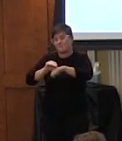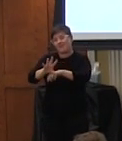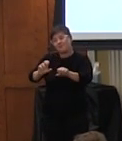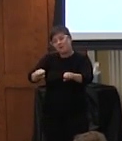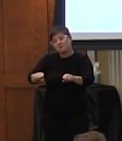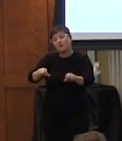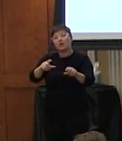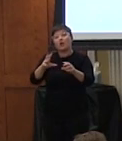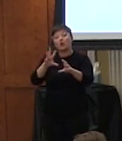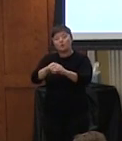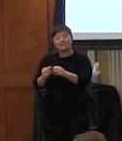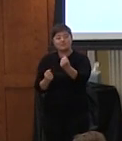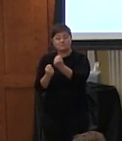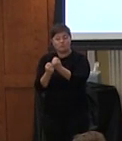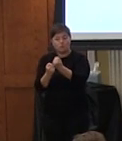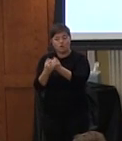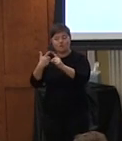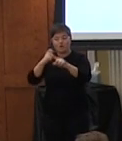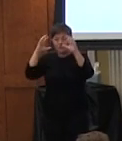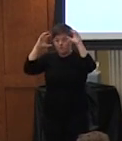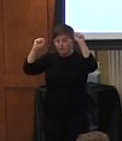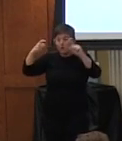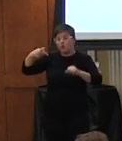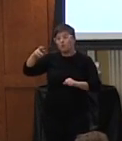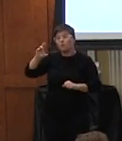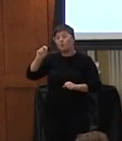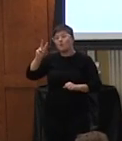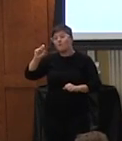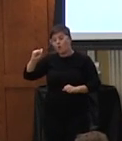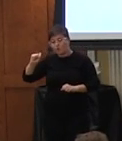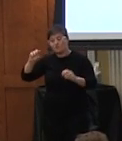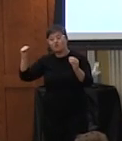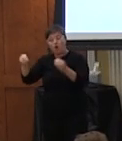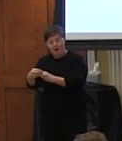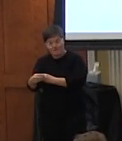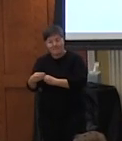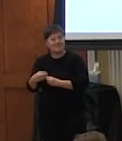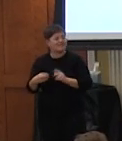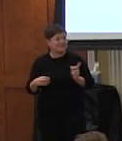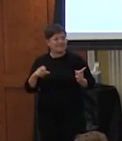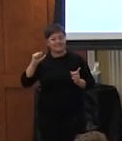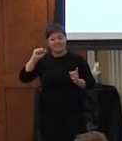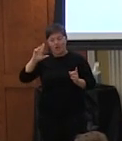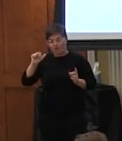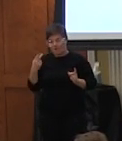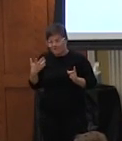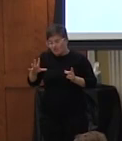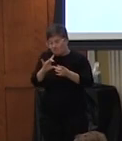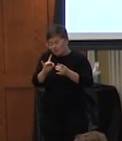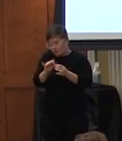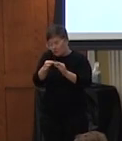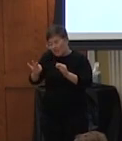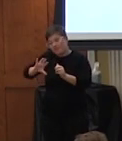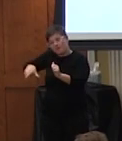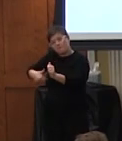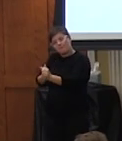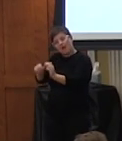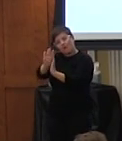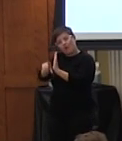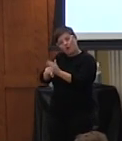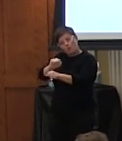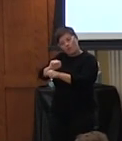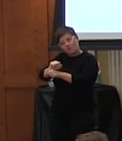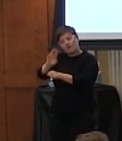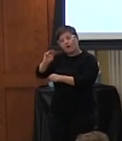including the support from the presidents and the provost offices as sarah had mentioned and again the behind the scenes work of